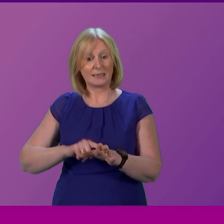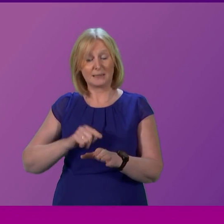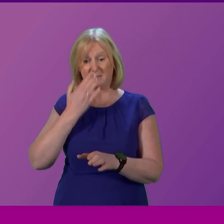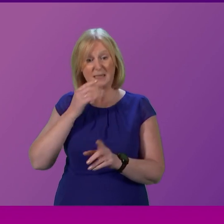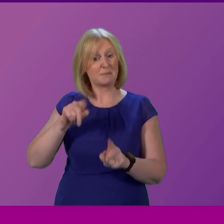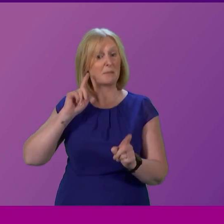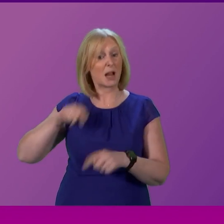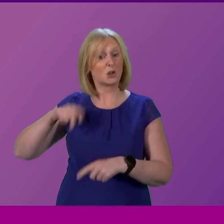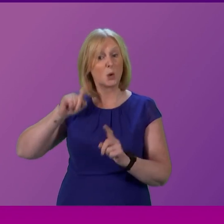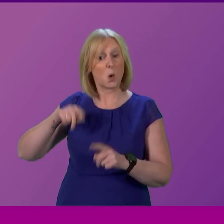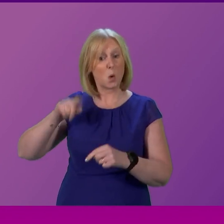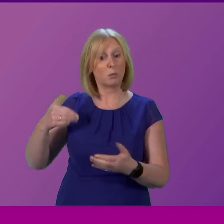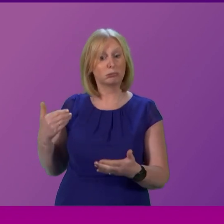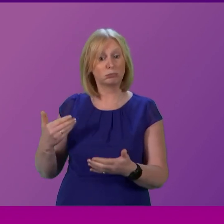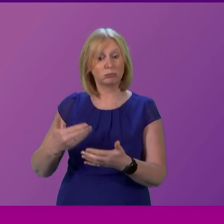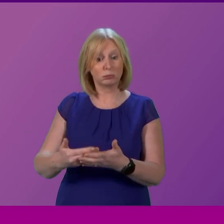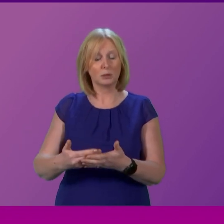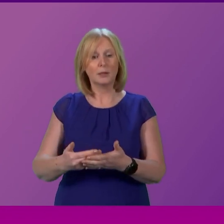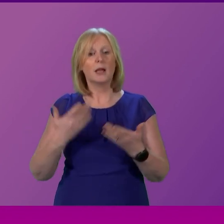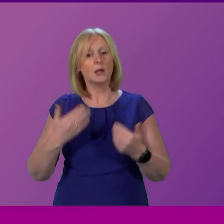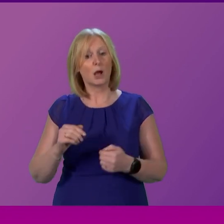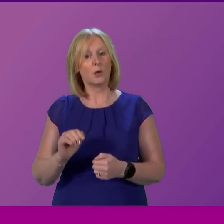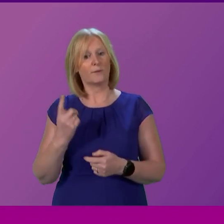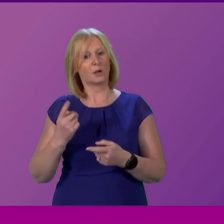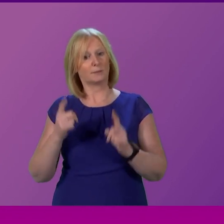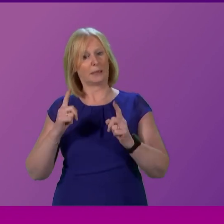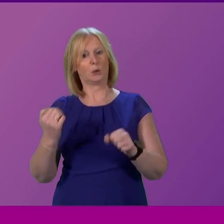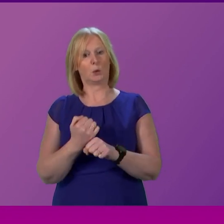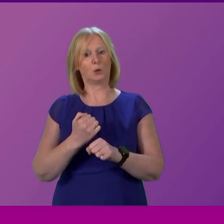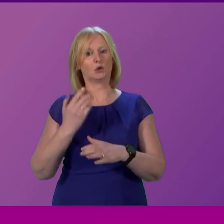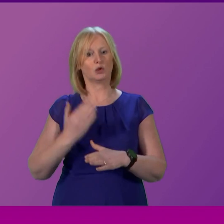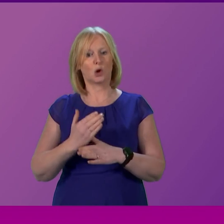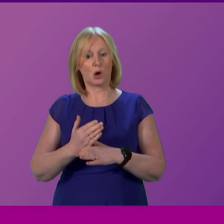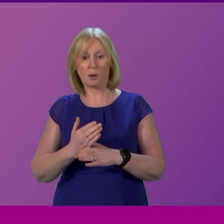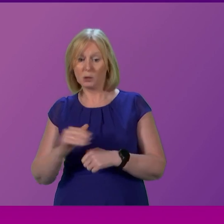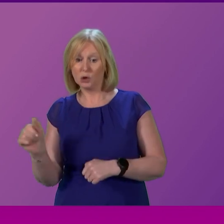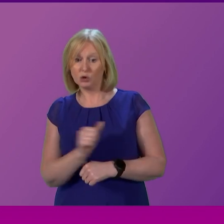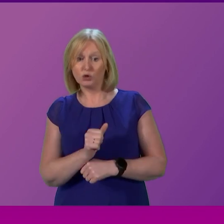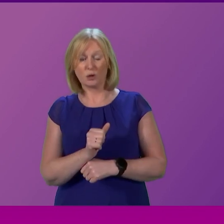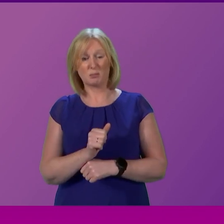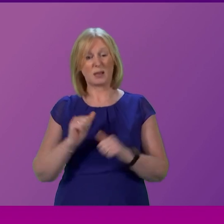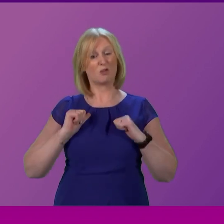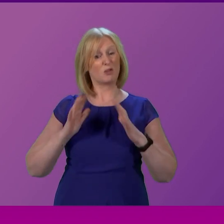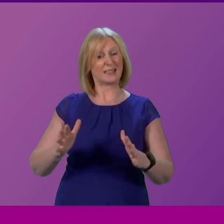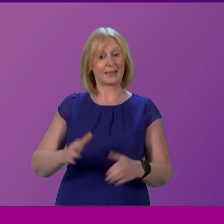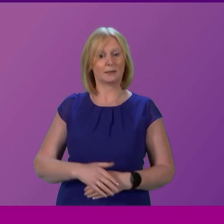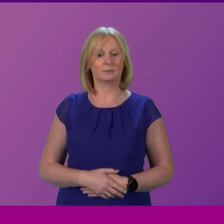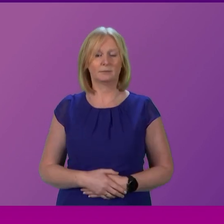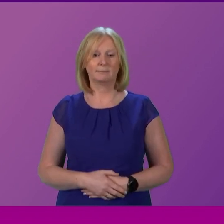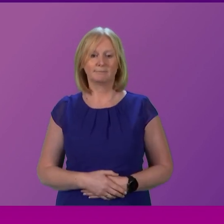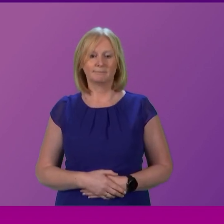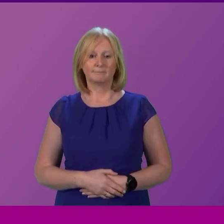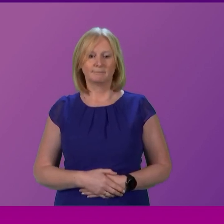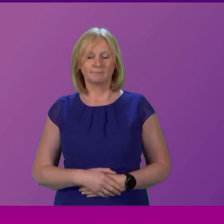those warnings so now that the first minister is doing his job shouldn't he do the decent thing and resign again I don't